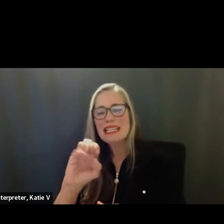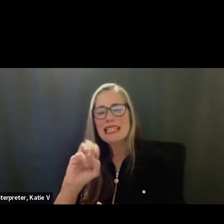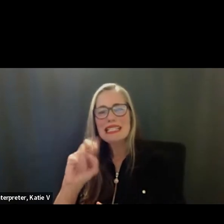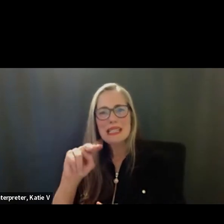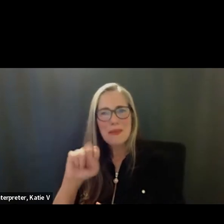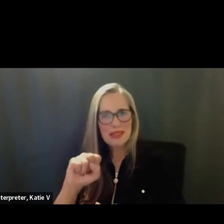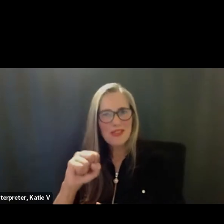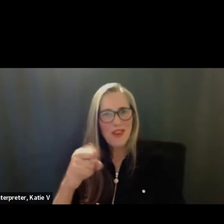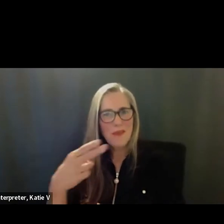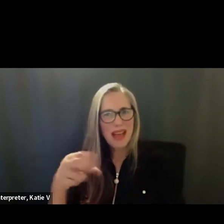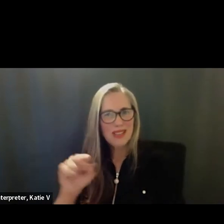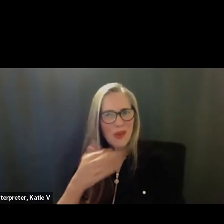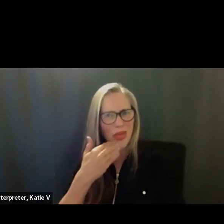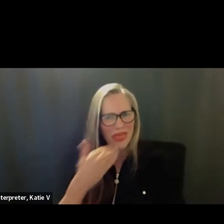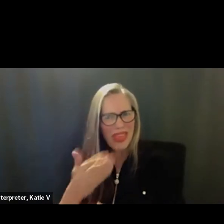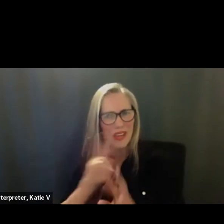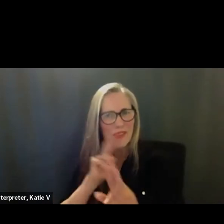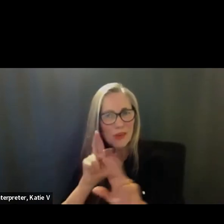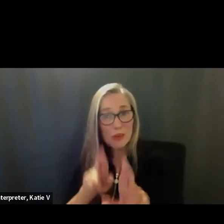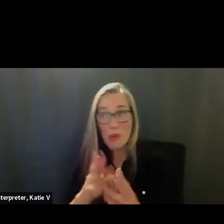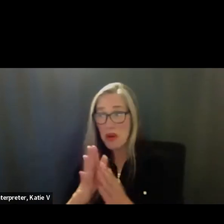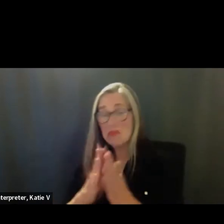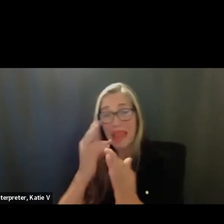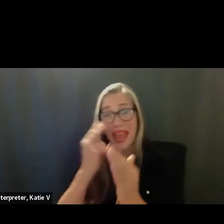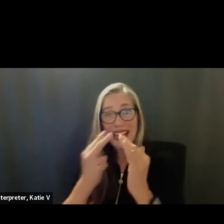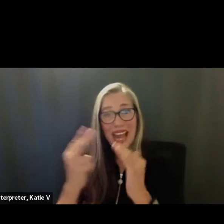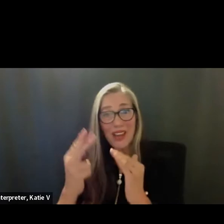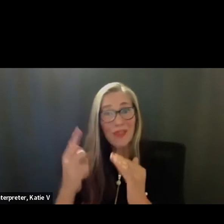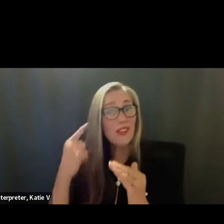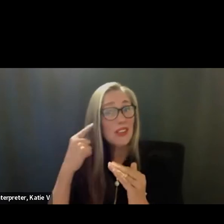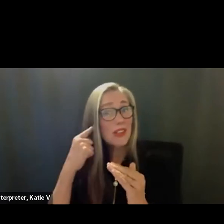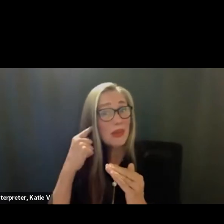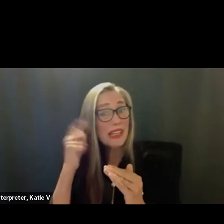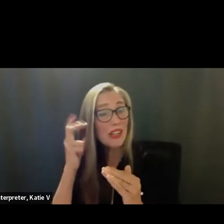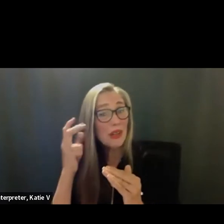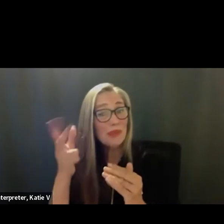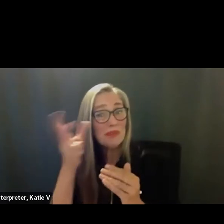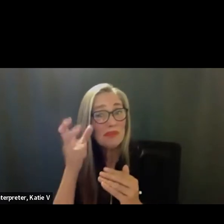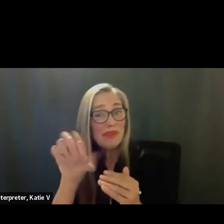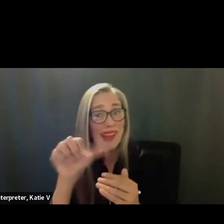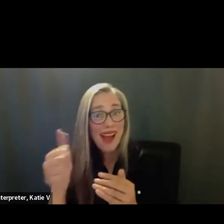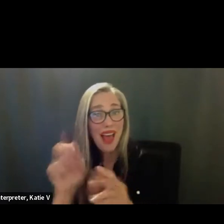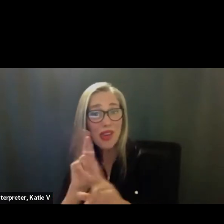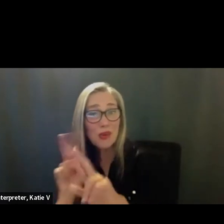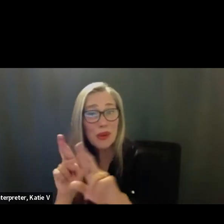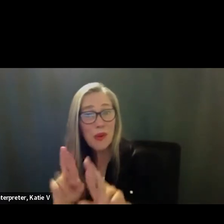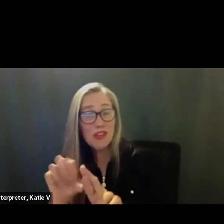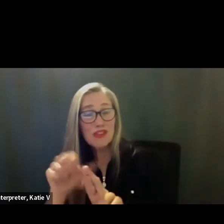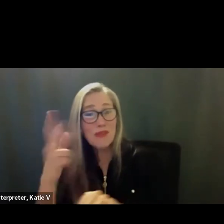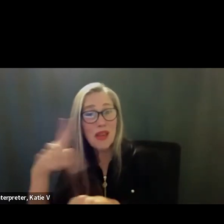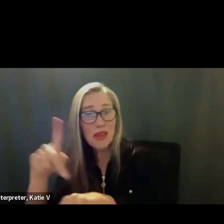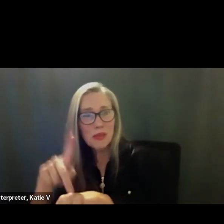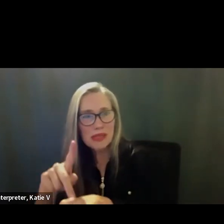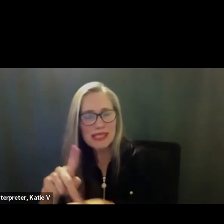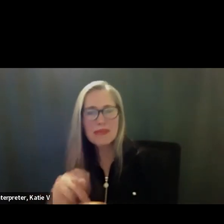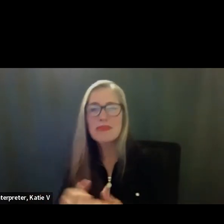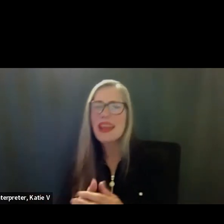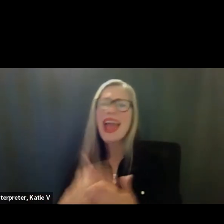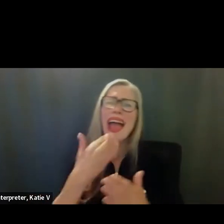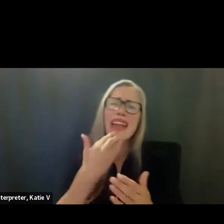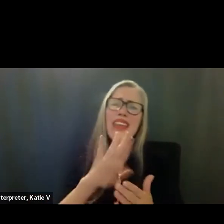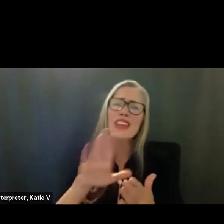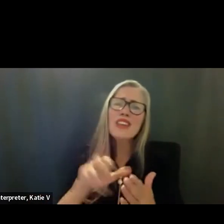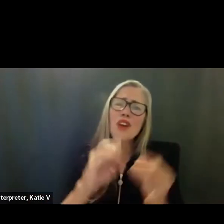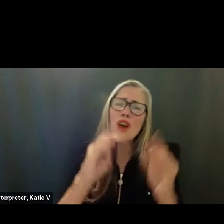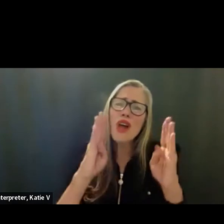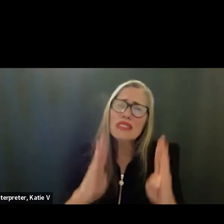teachers, all the staff that makes possible for the schools to be open. Like Ms. Capps mentioned, we've been getting emails